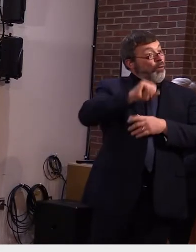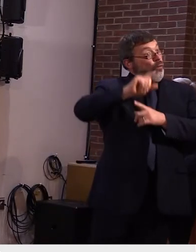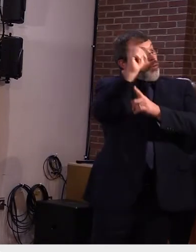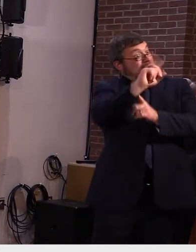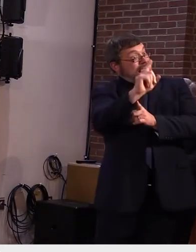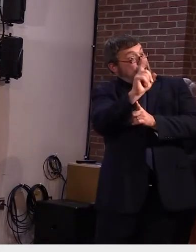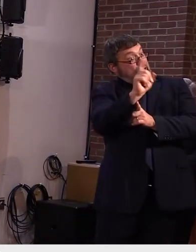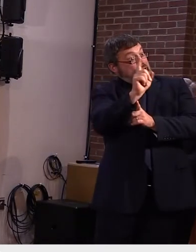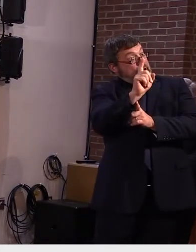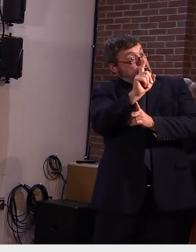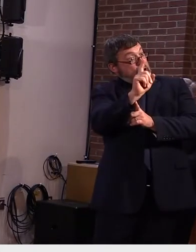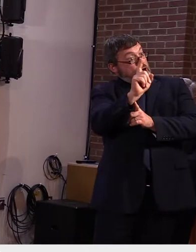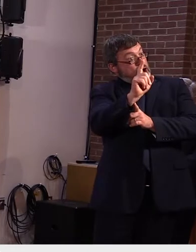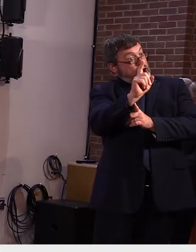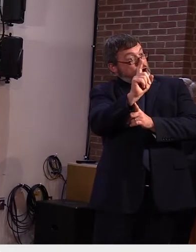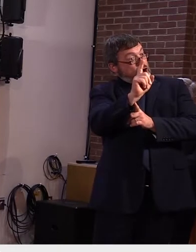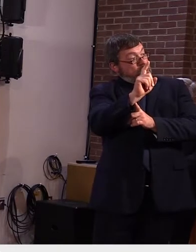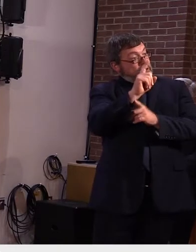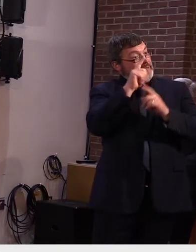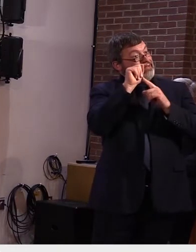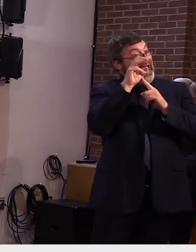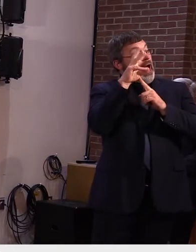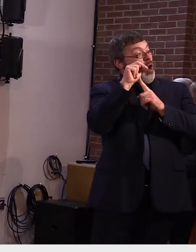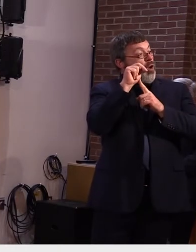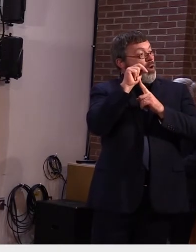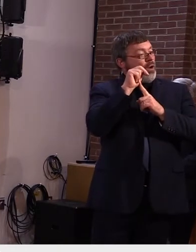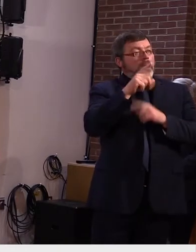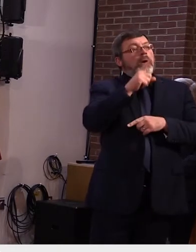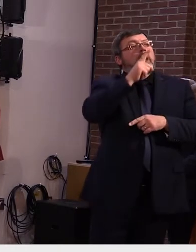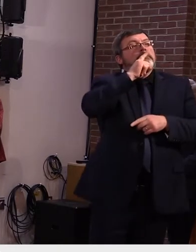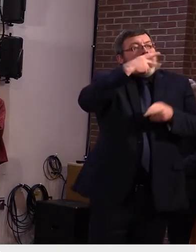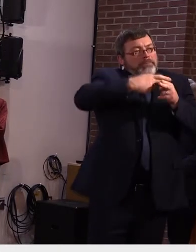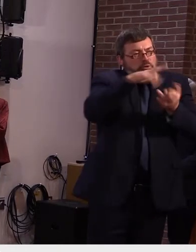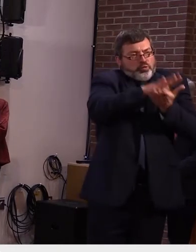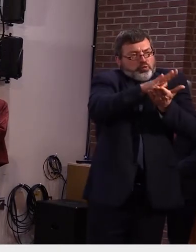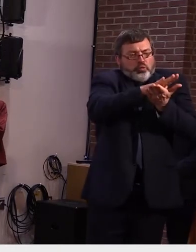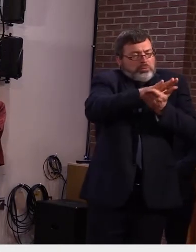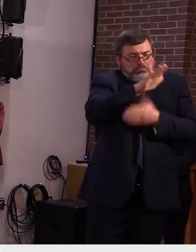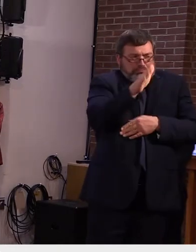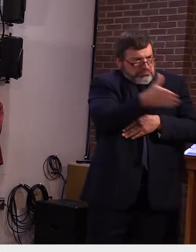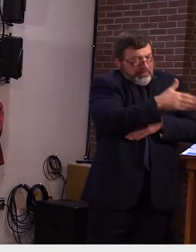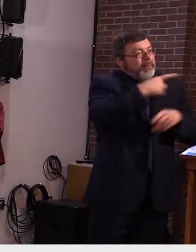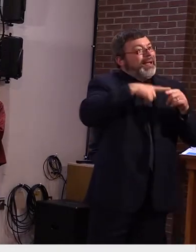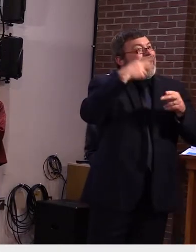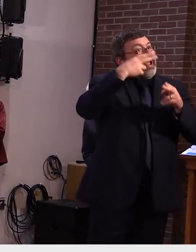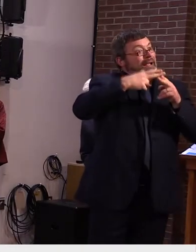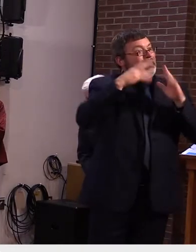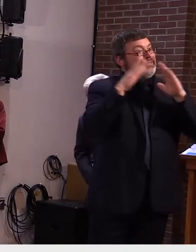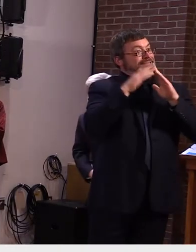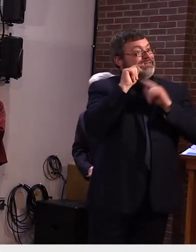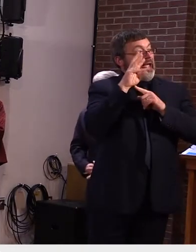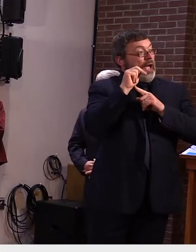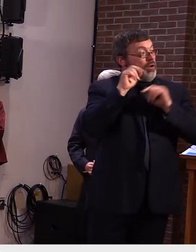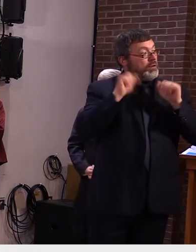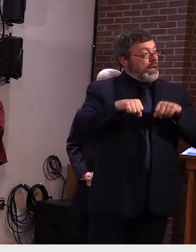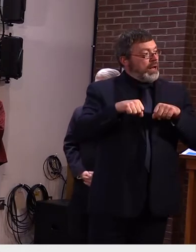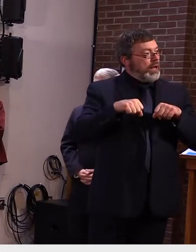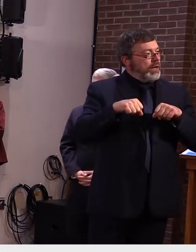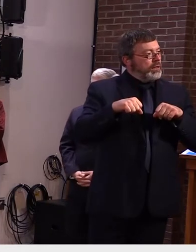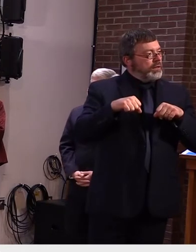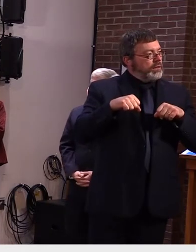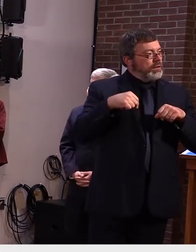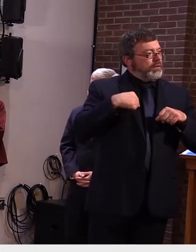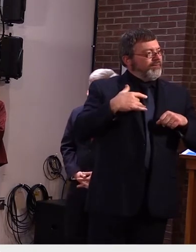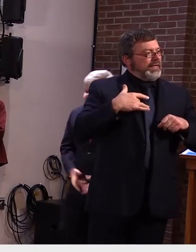some schools do and some bigger so uh it's been an issue of pick and choose by the state here